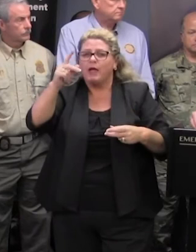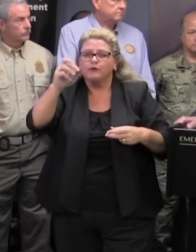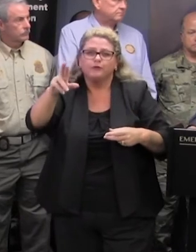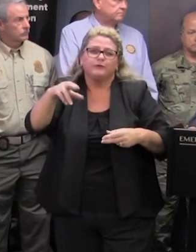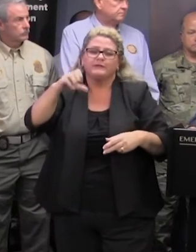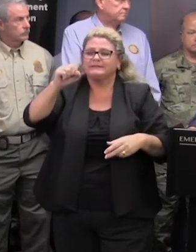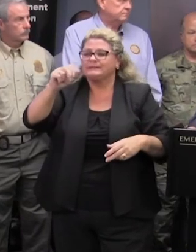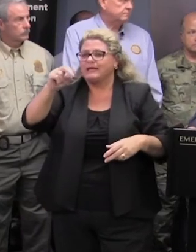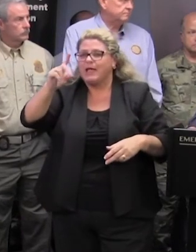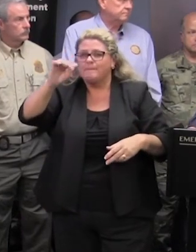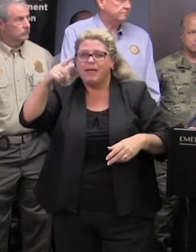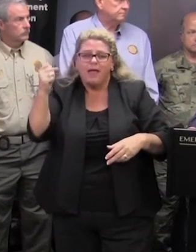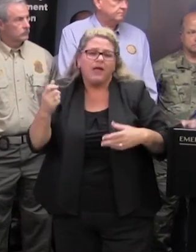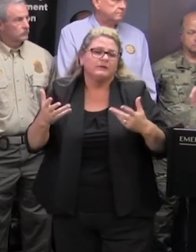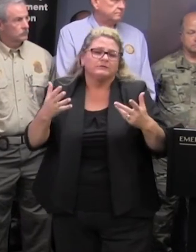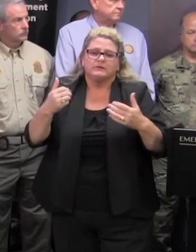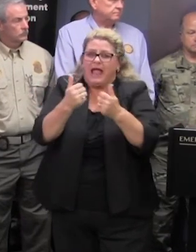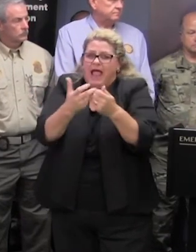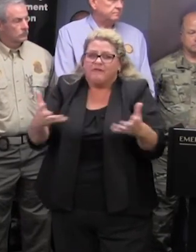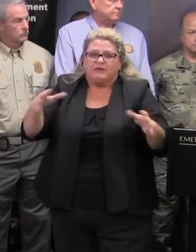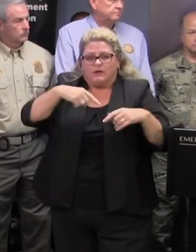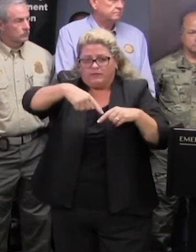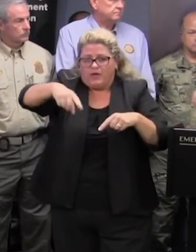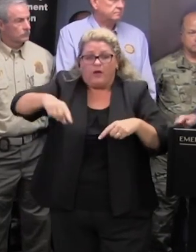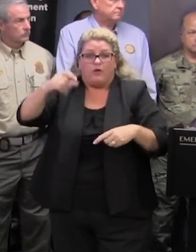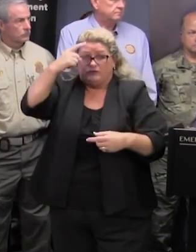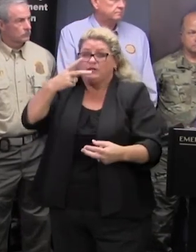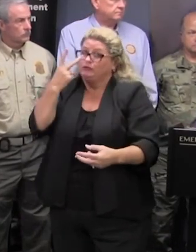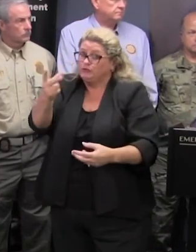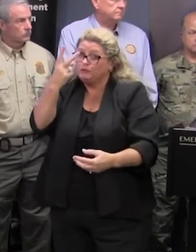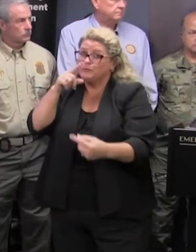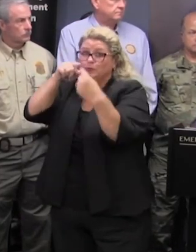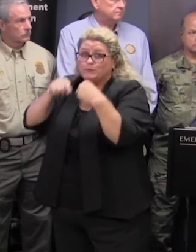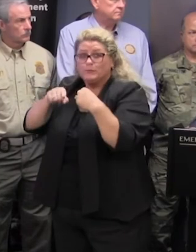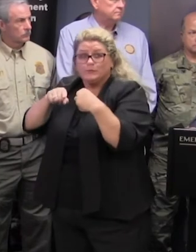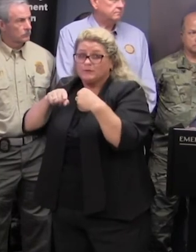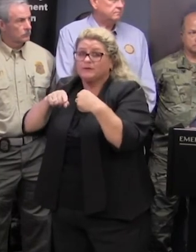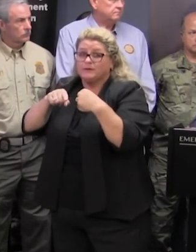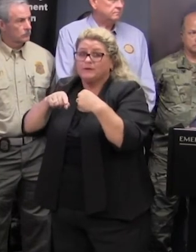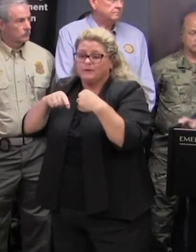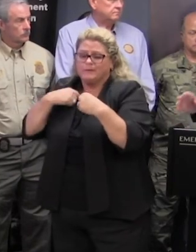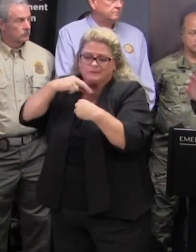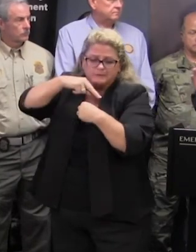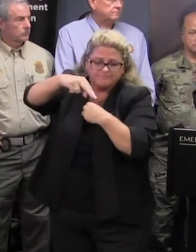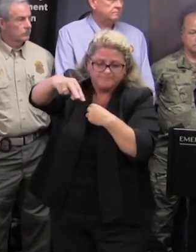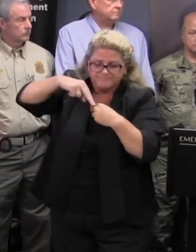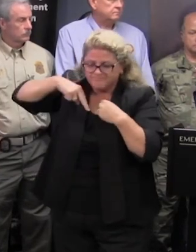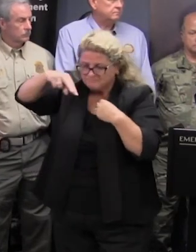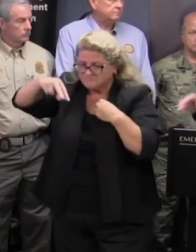and people and everything else that's out there with two lanes operating uh we we have um